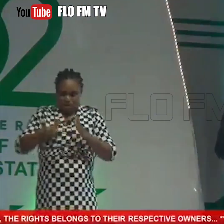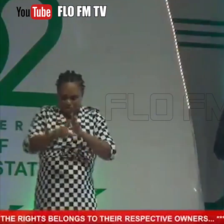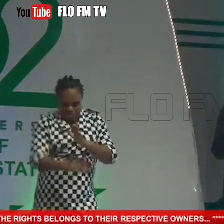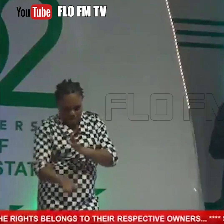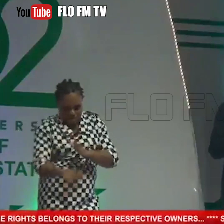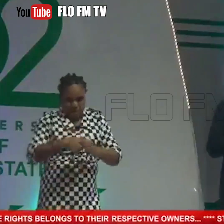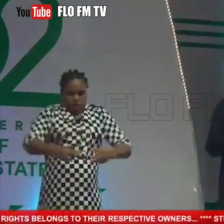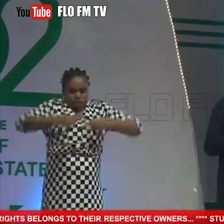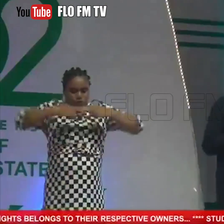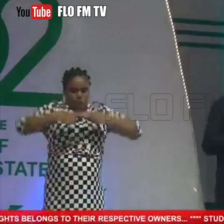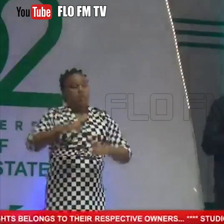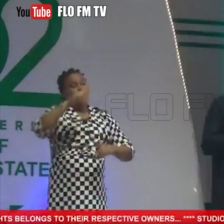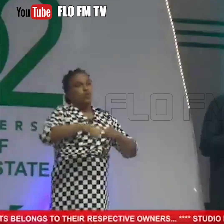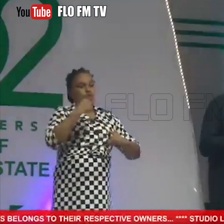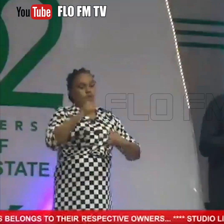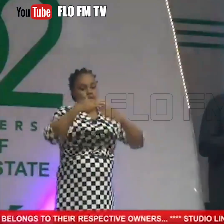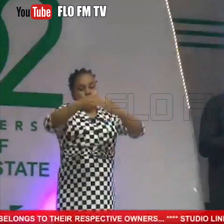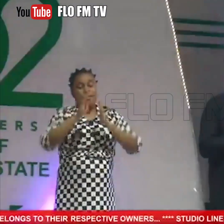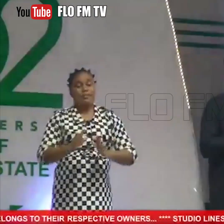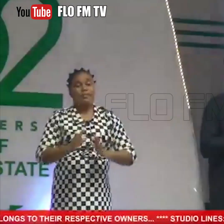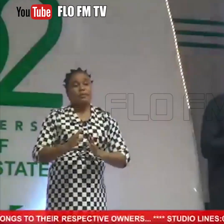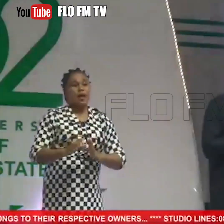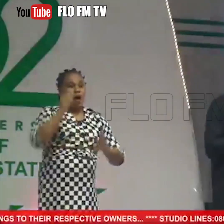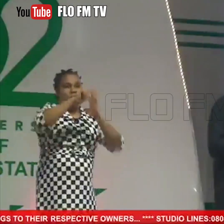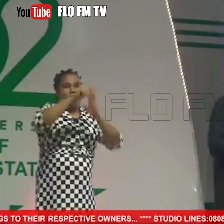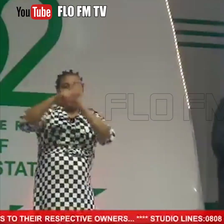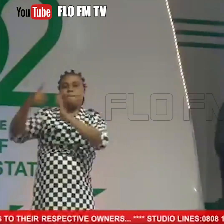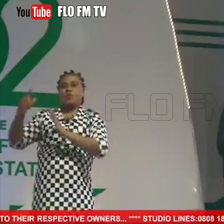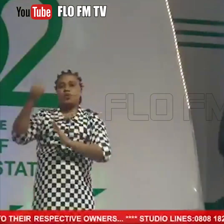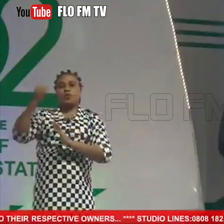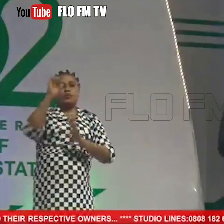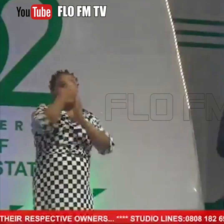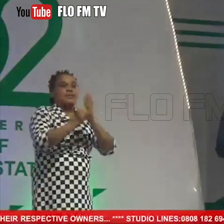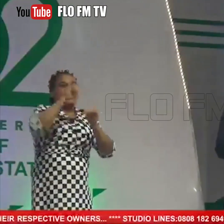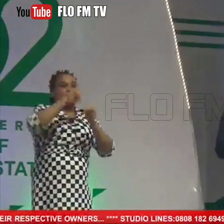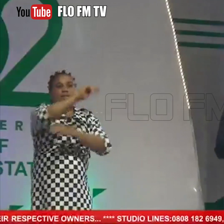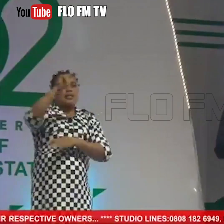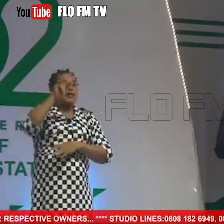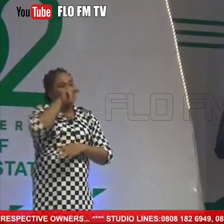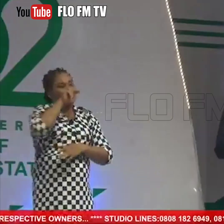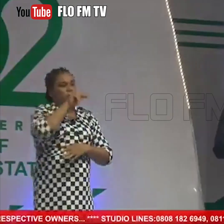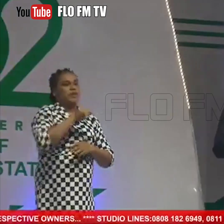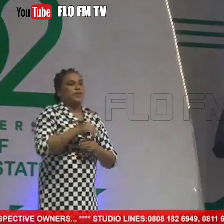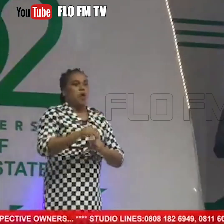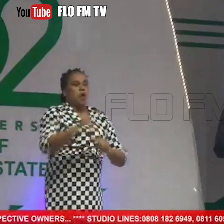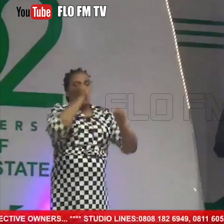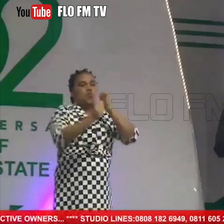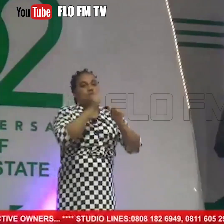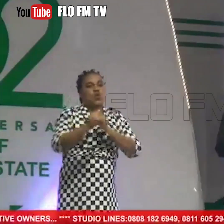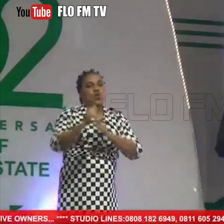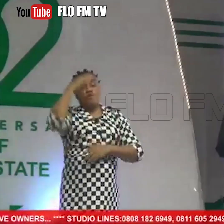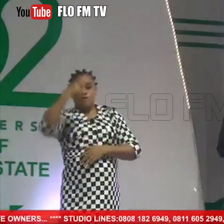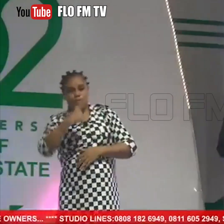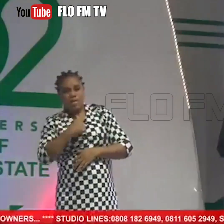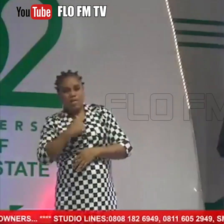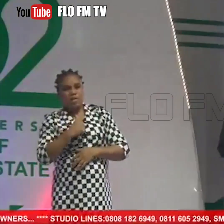weight, to a leader among states in Nigeria. which, for